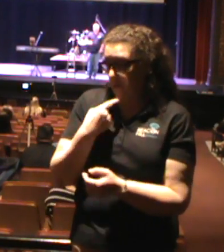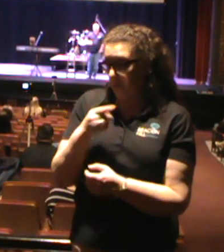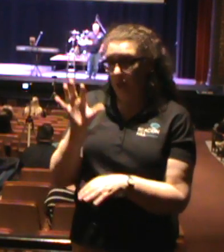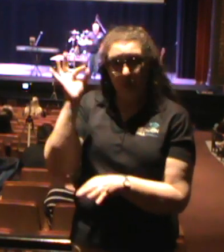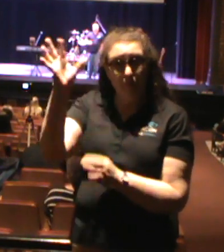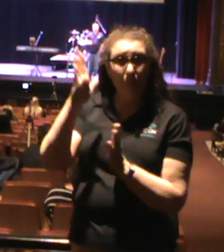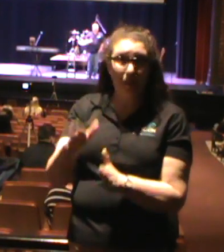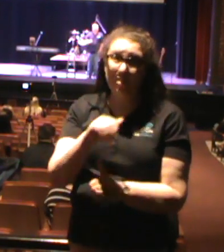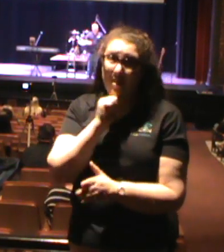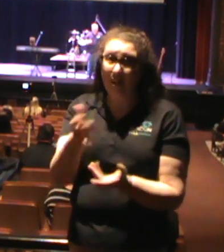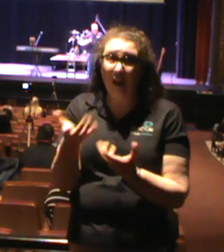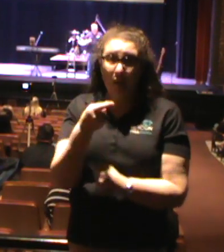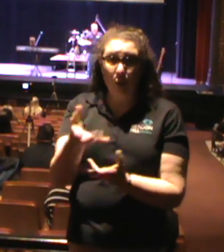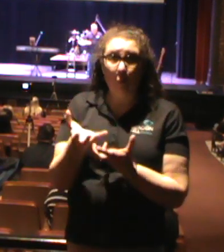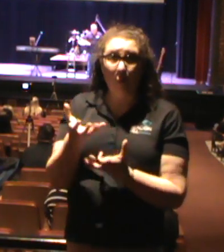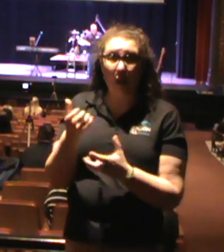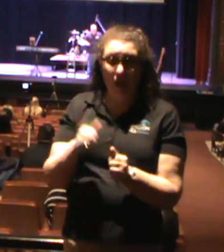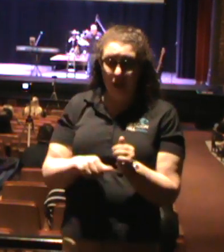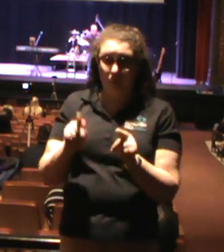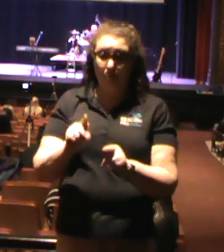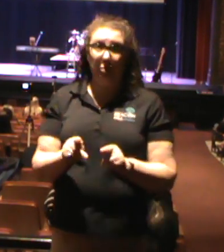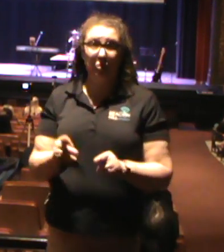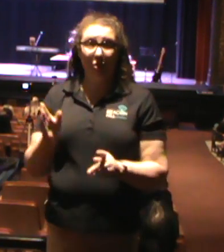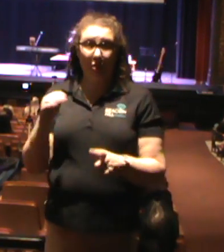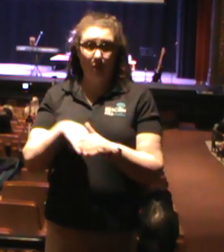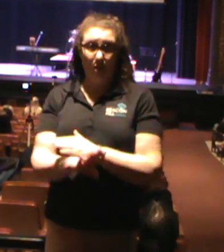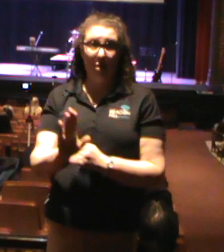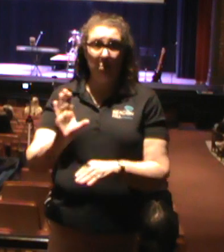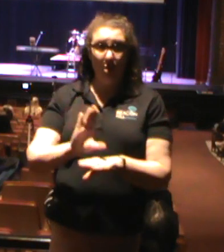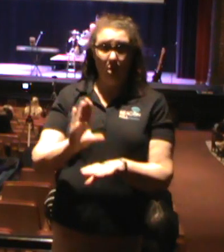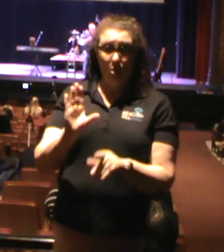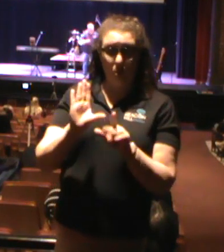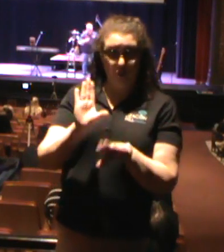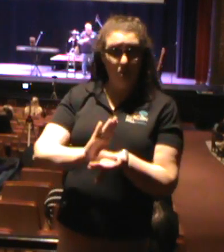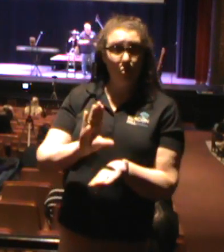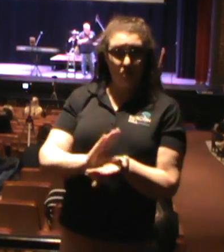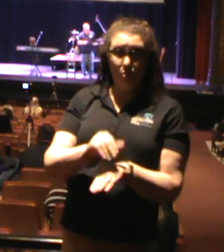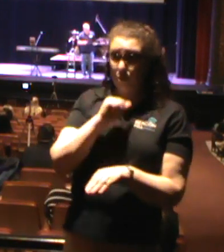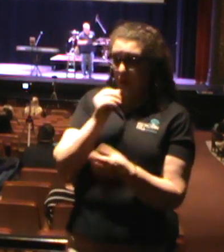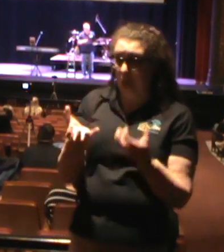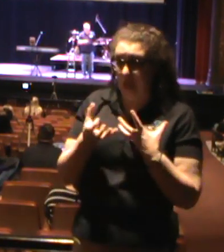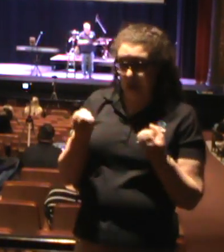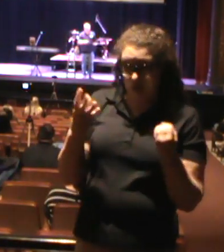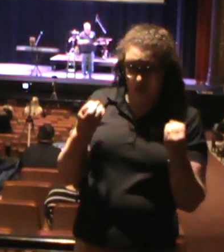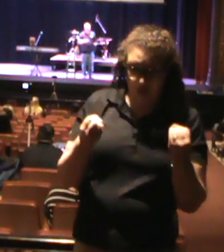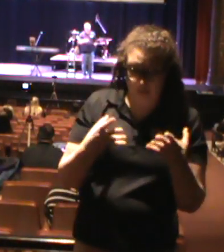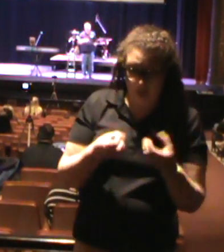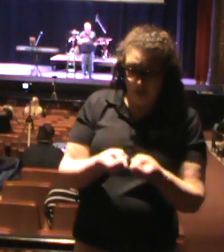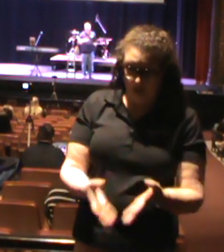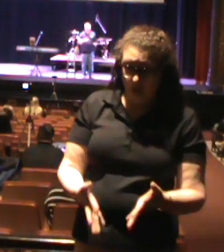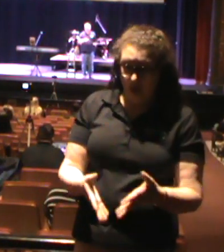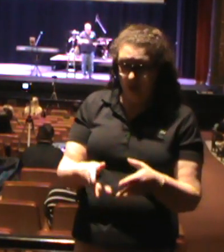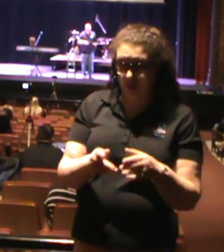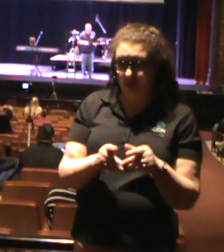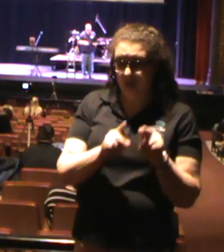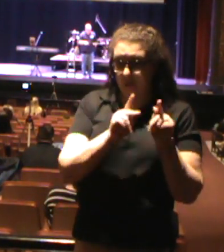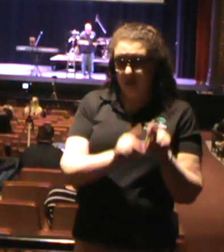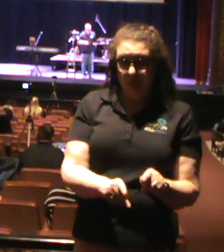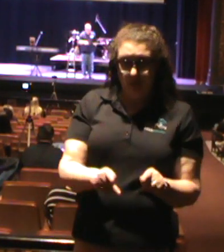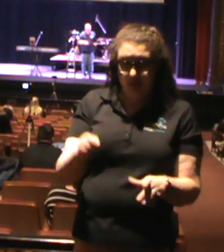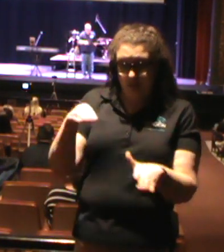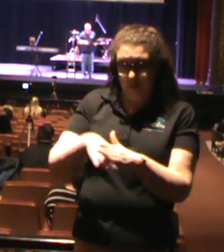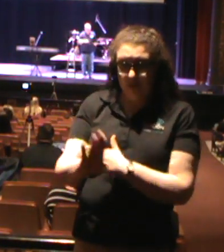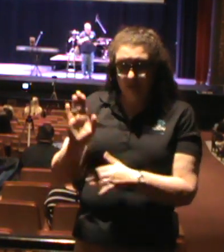want everybody to come to church? Don't you want as many lost souls to come into these doors?